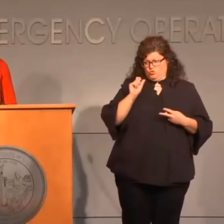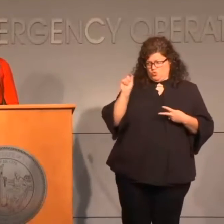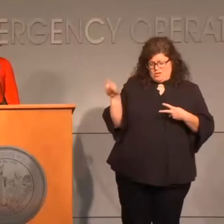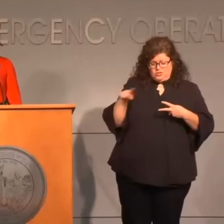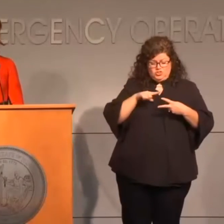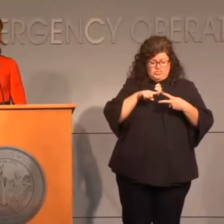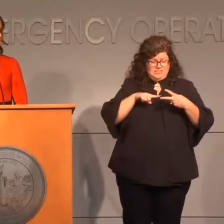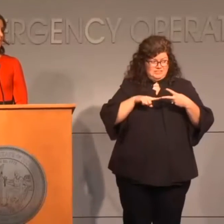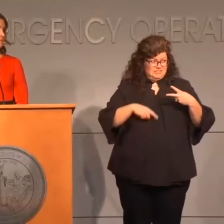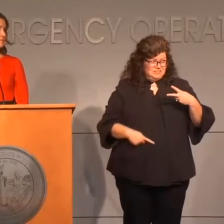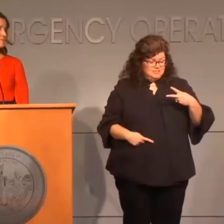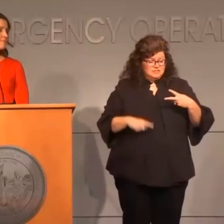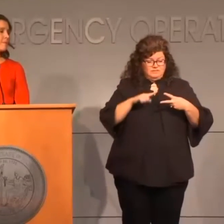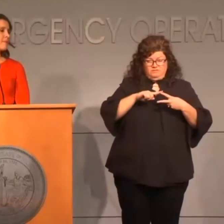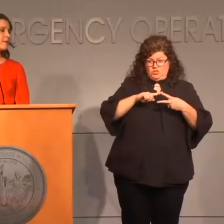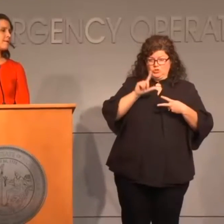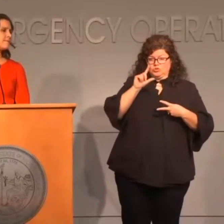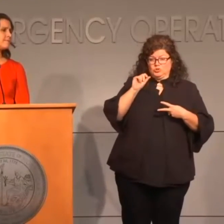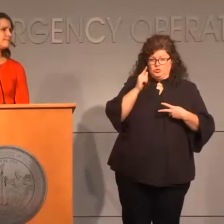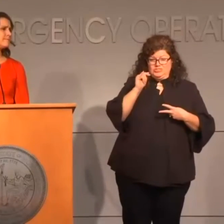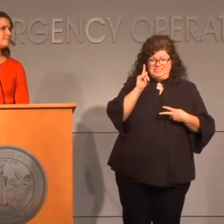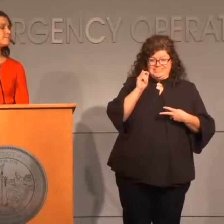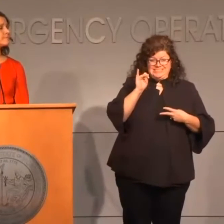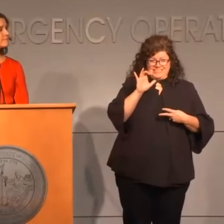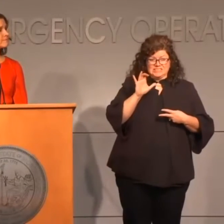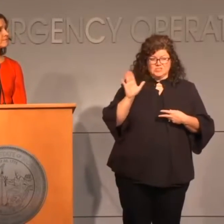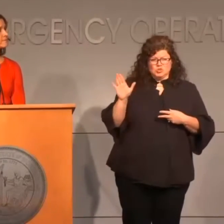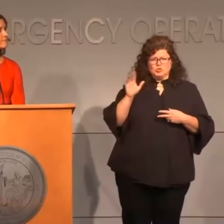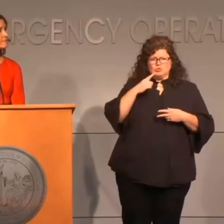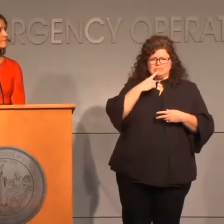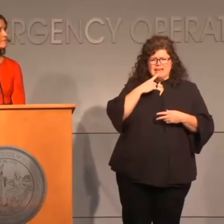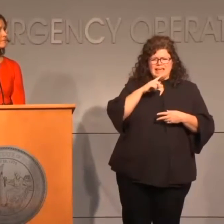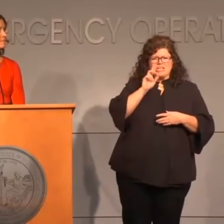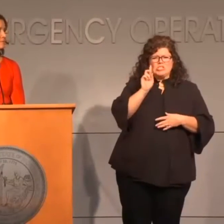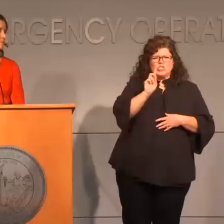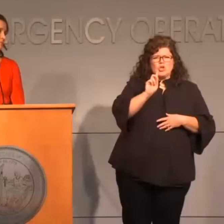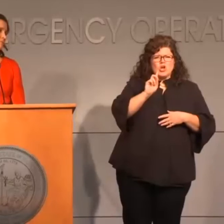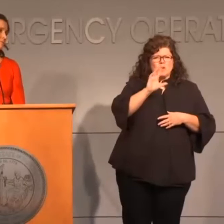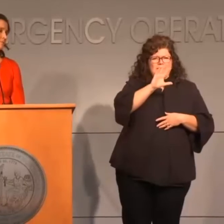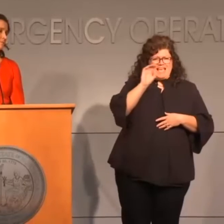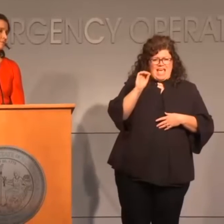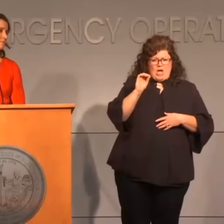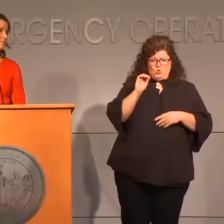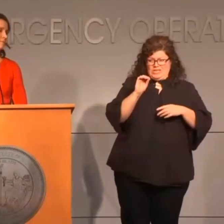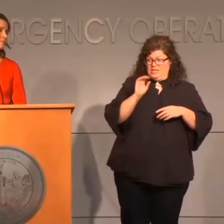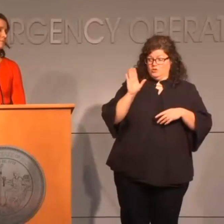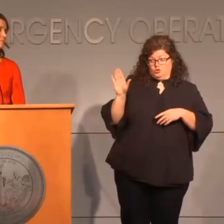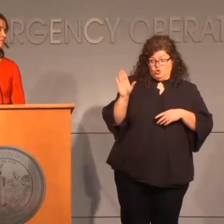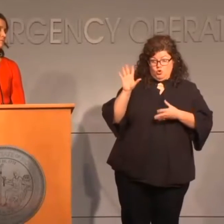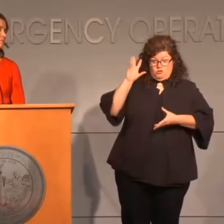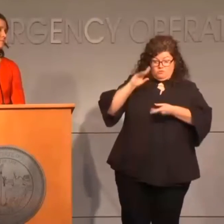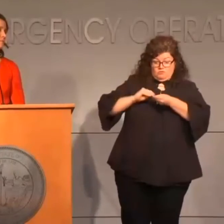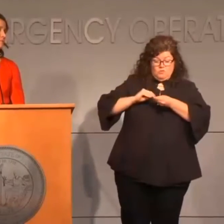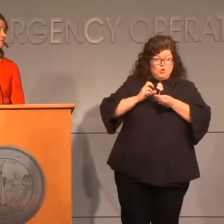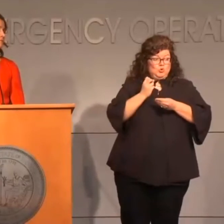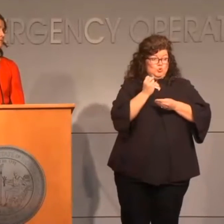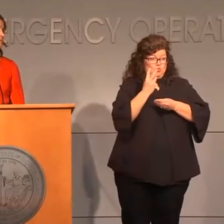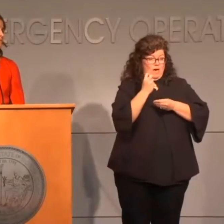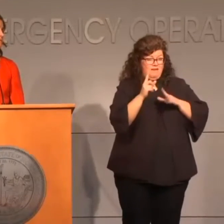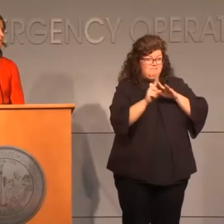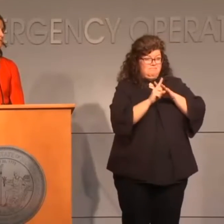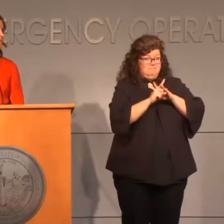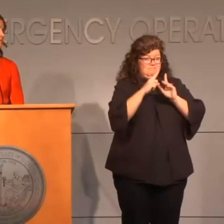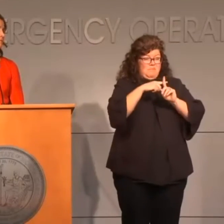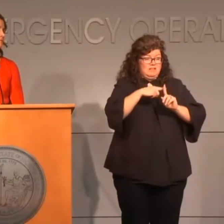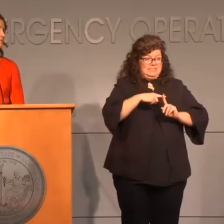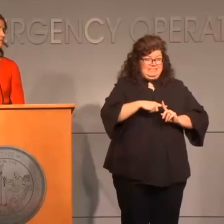Thank you. Just a logistics thing about the count. saw that Durham County is now listing, according to your value, 12 cases. know that